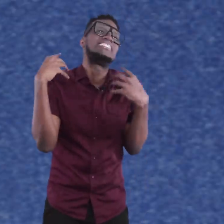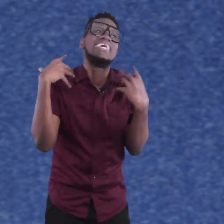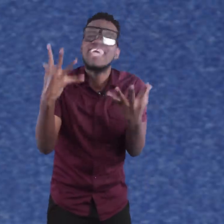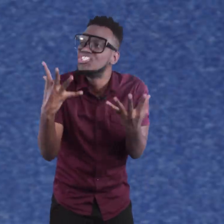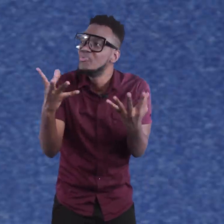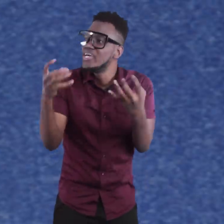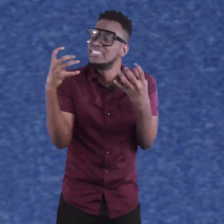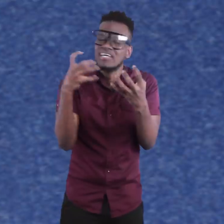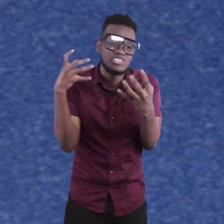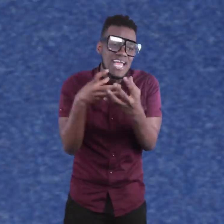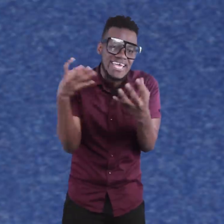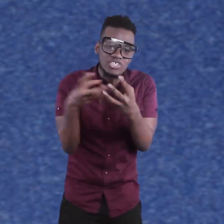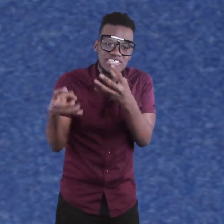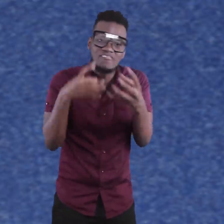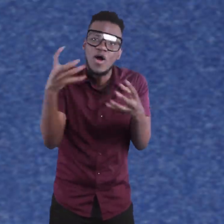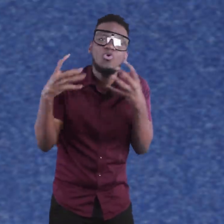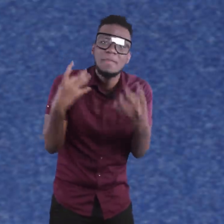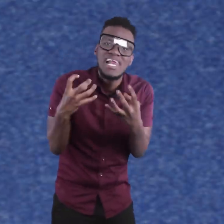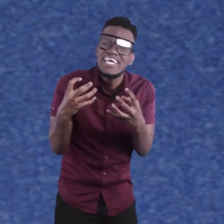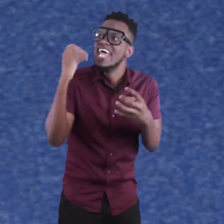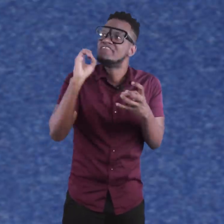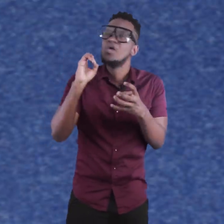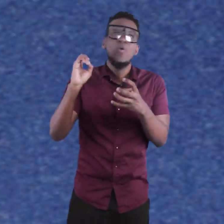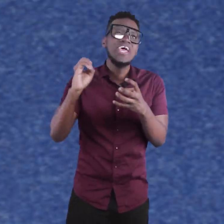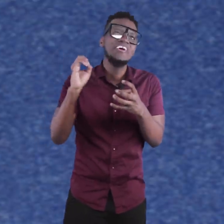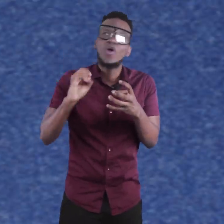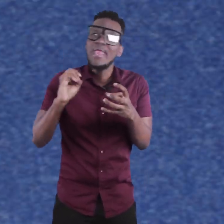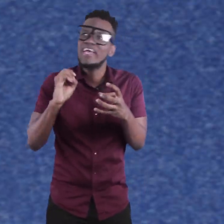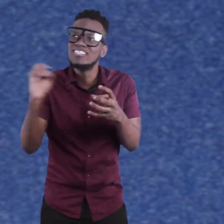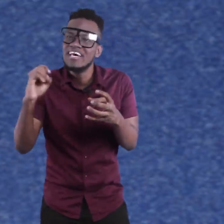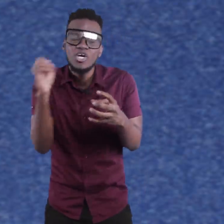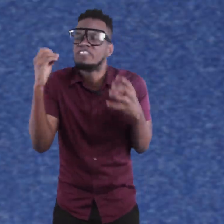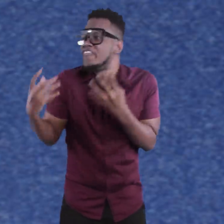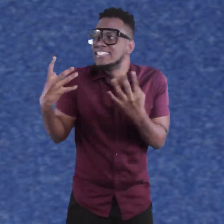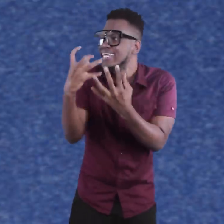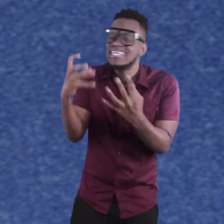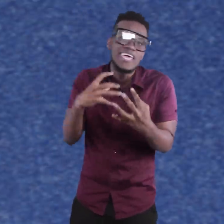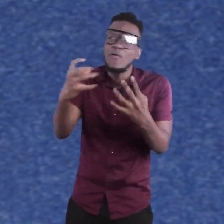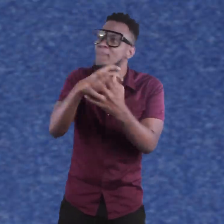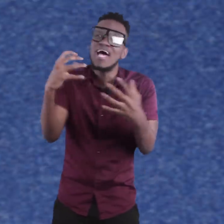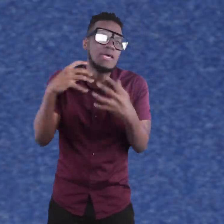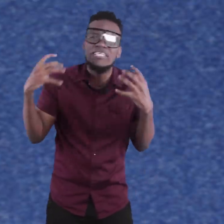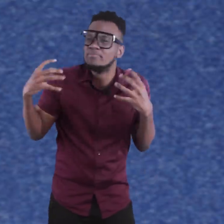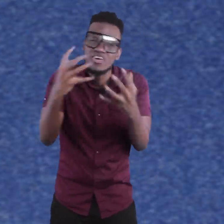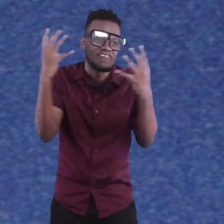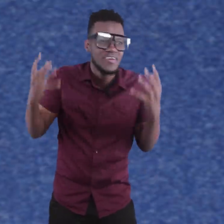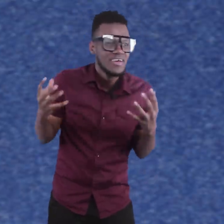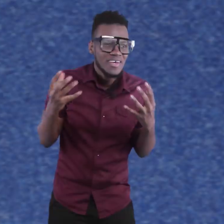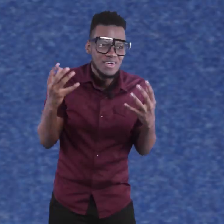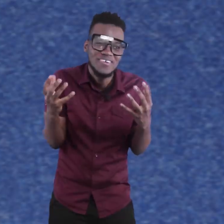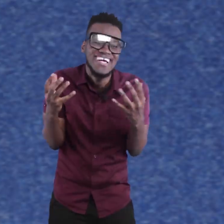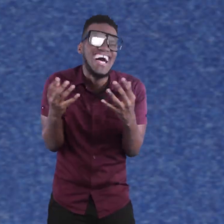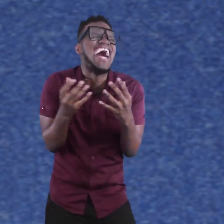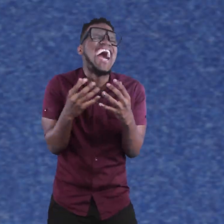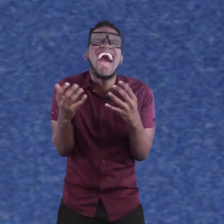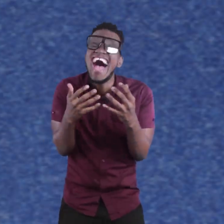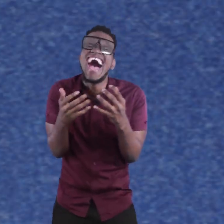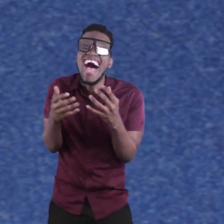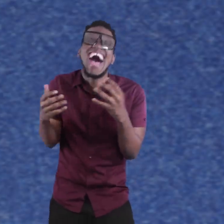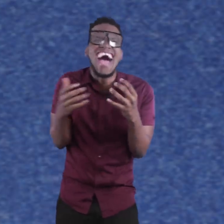just the way the song kicks you the way the song just like it just have one good melody it's when your ear to come like you just you just feel sexy like you want put on your best brief you know